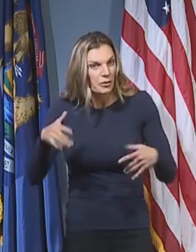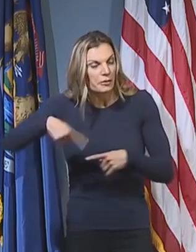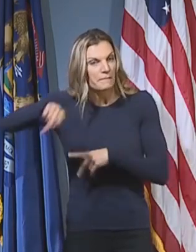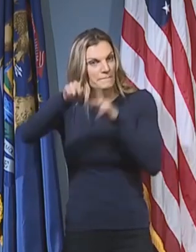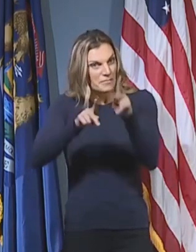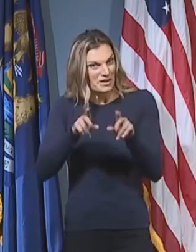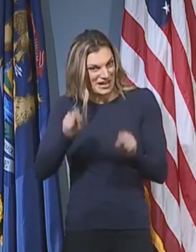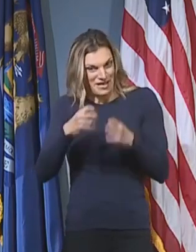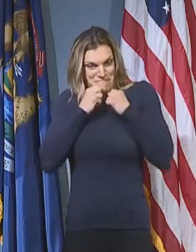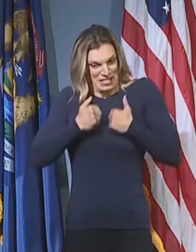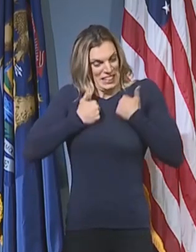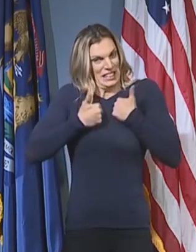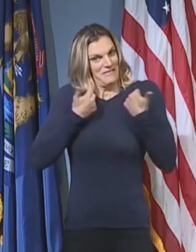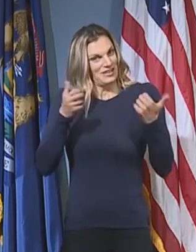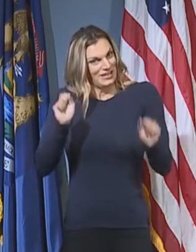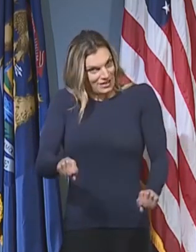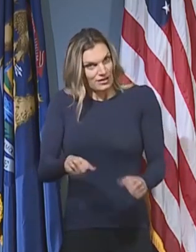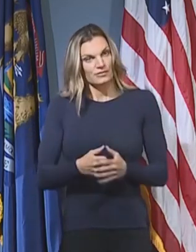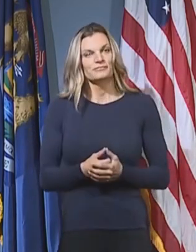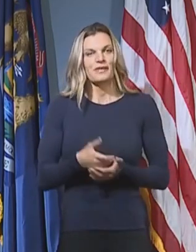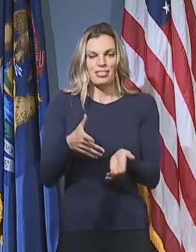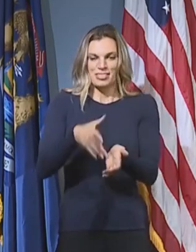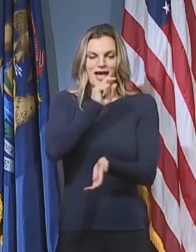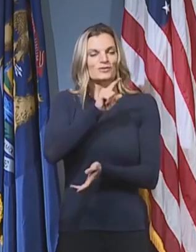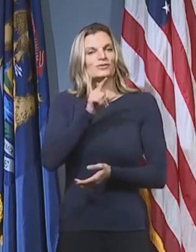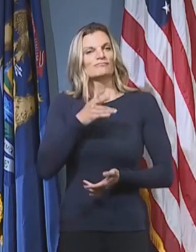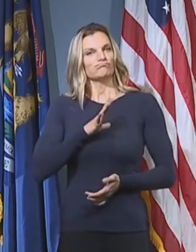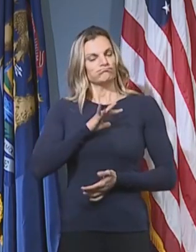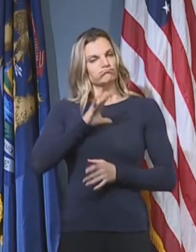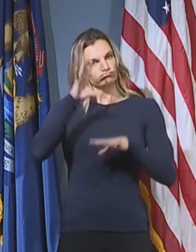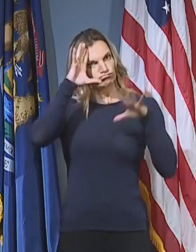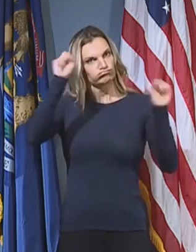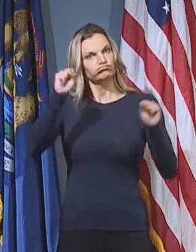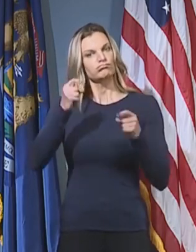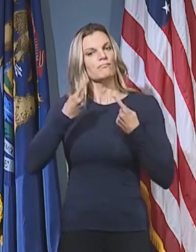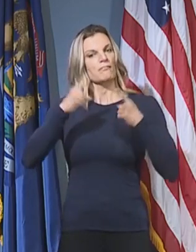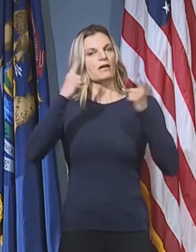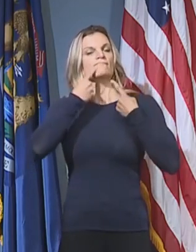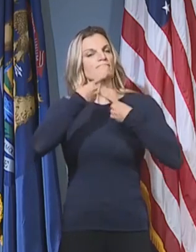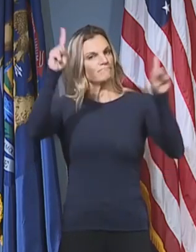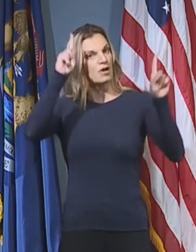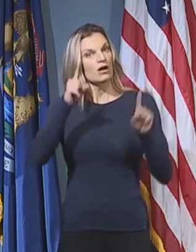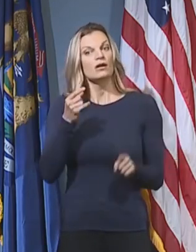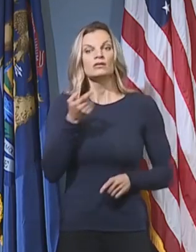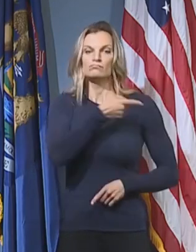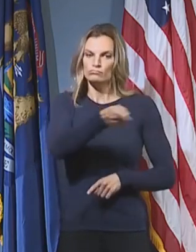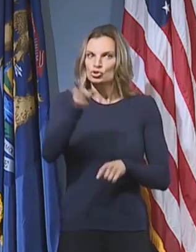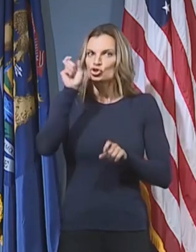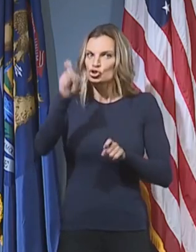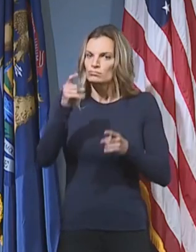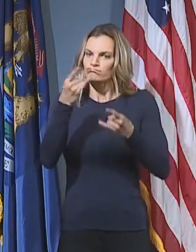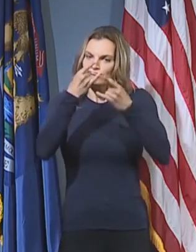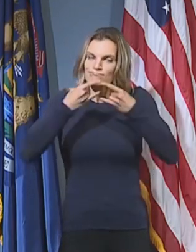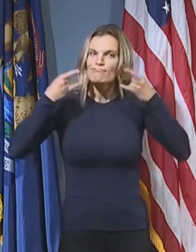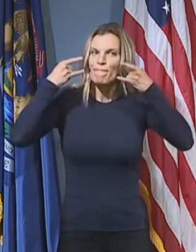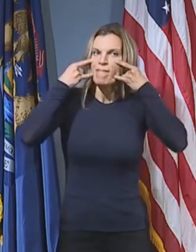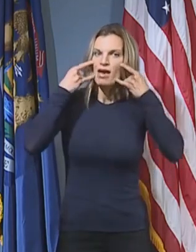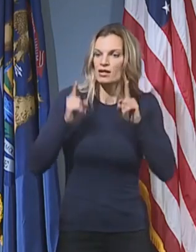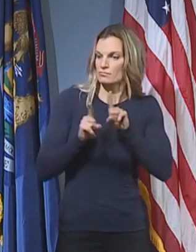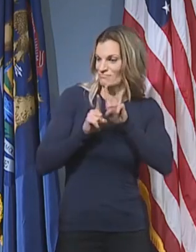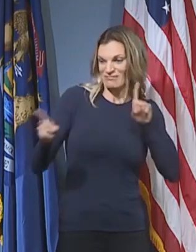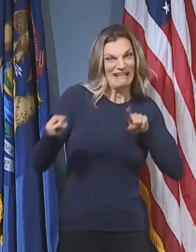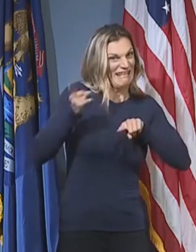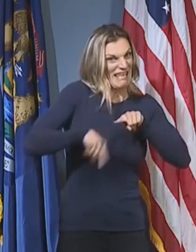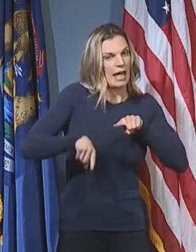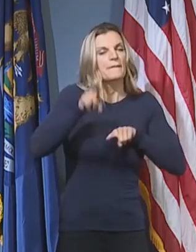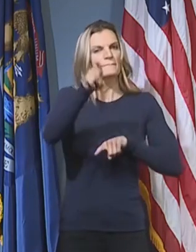president tweeted that it's patriotic to wear a face mask when you can't socially distance. I applaud his statement and urge him